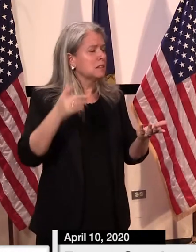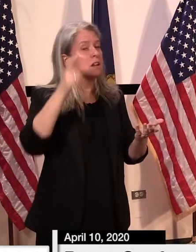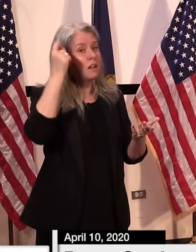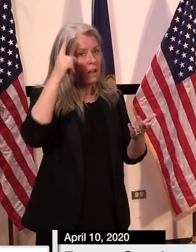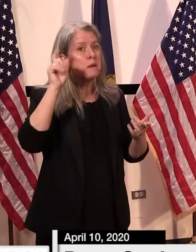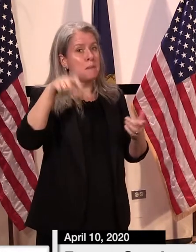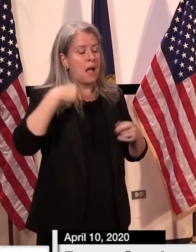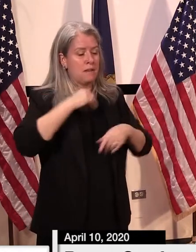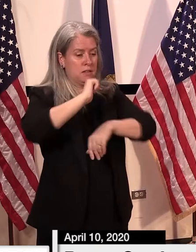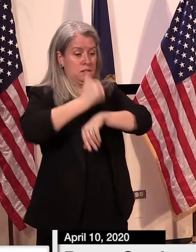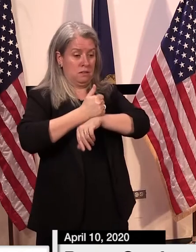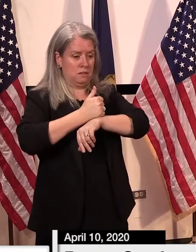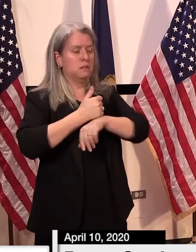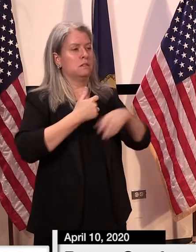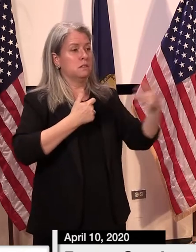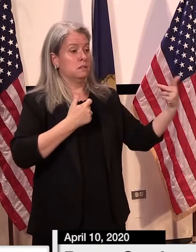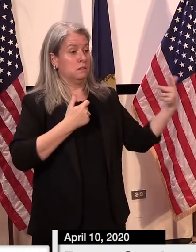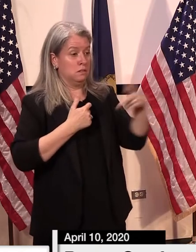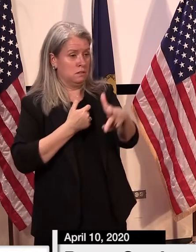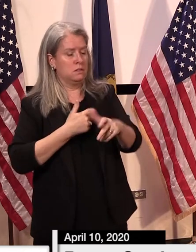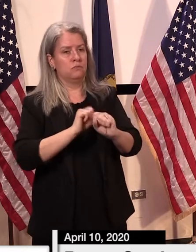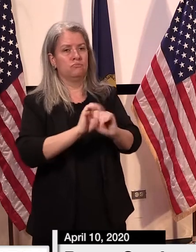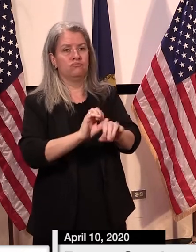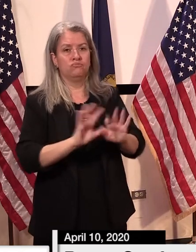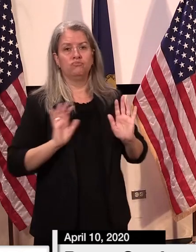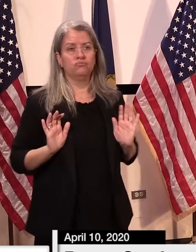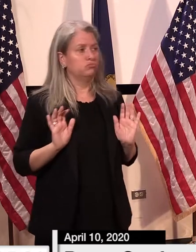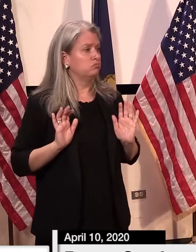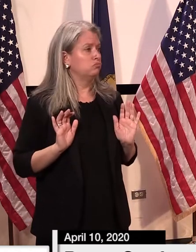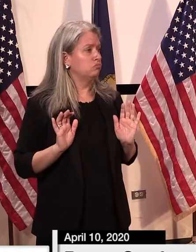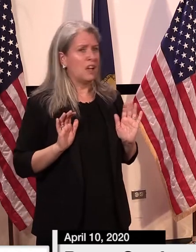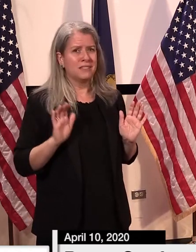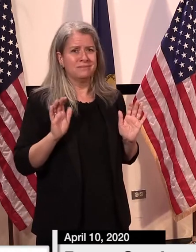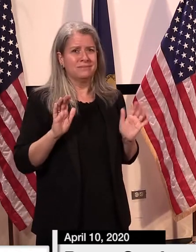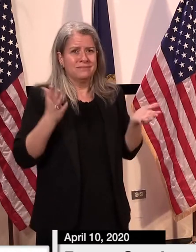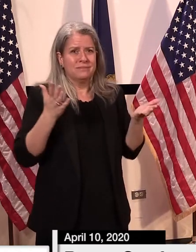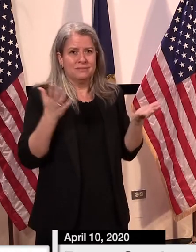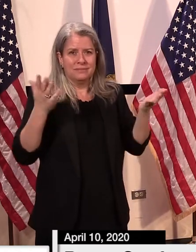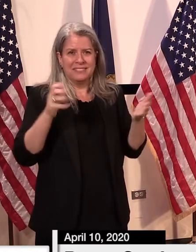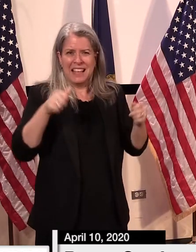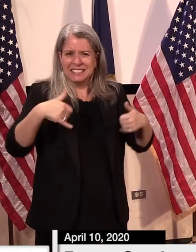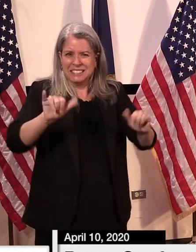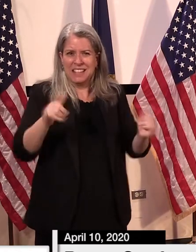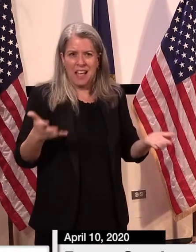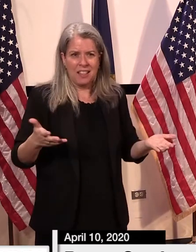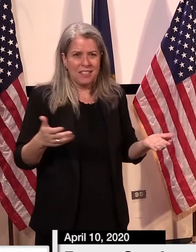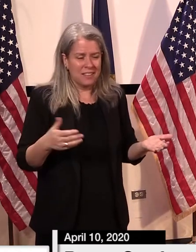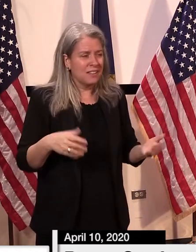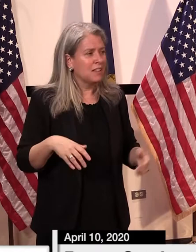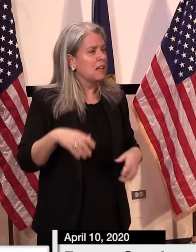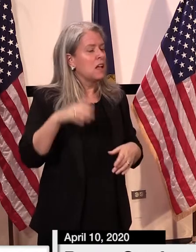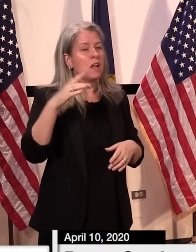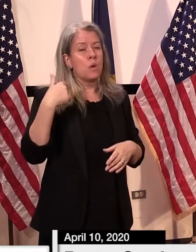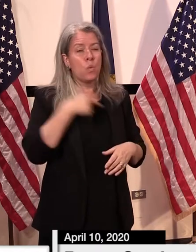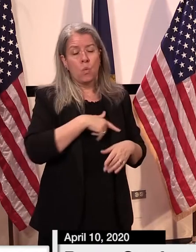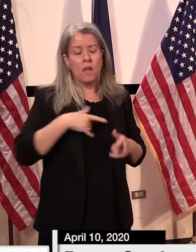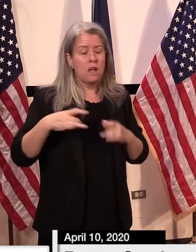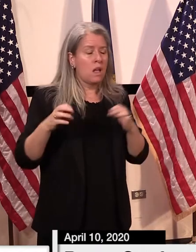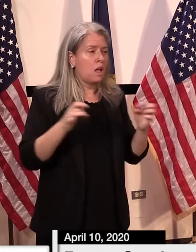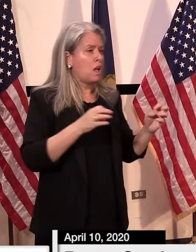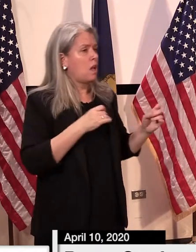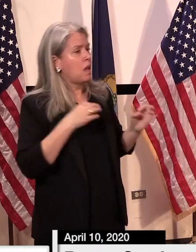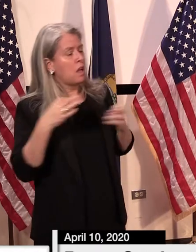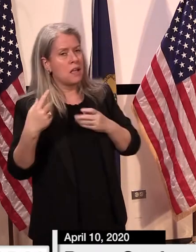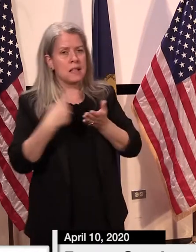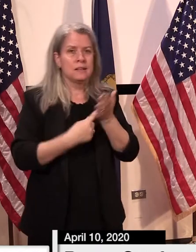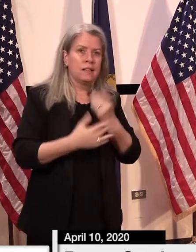service there. Um, if you compare them, uh, and we've had this debate, we've talked about it a lot. And, and, uh, know, you